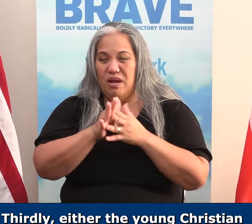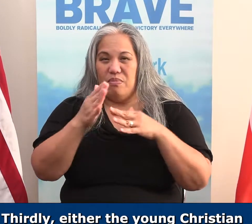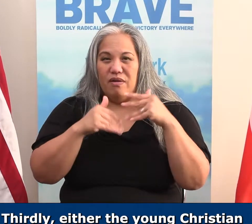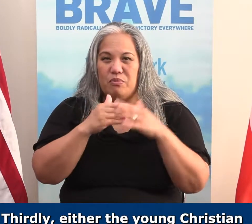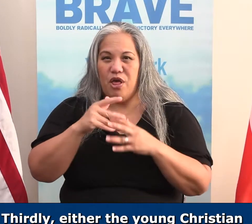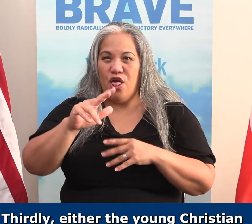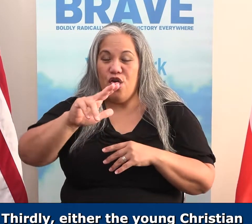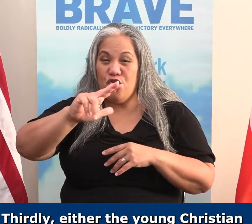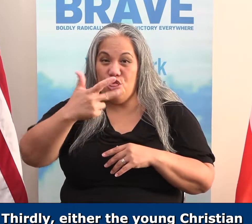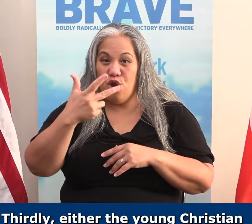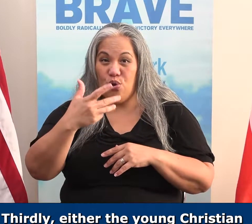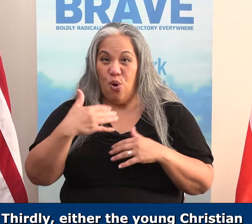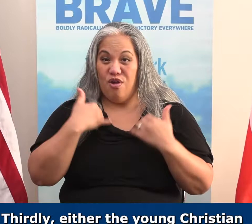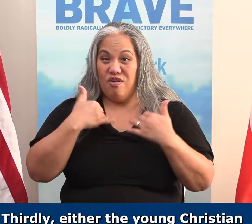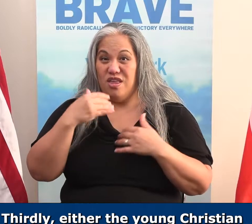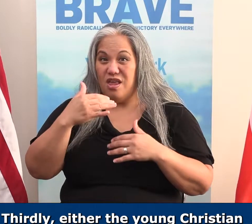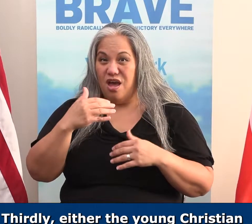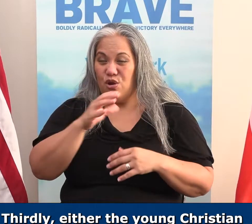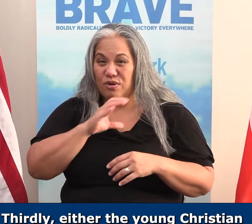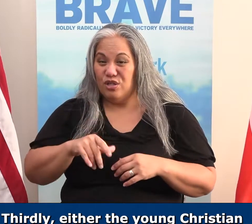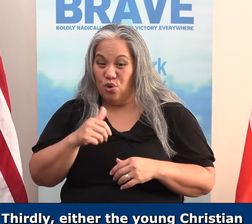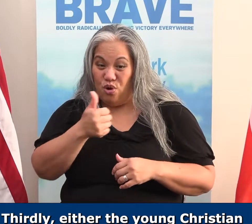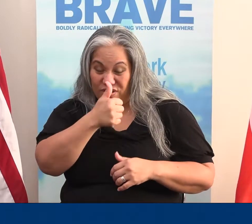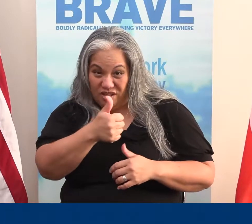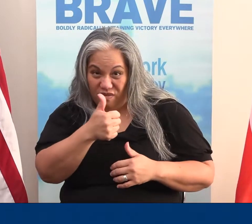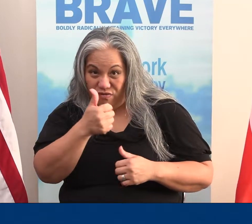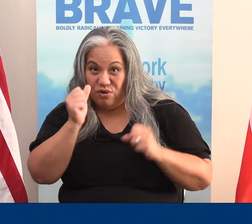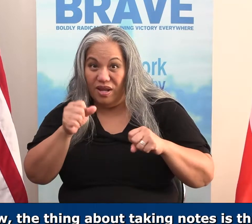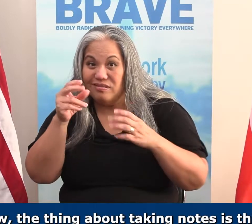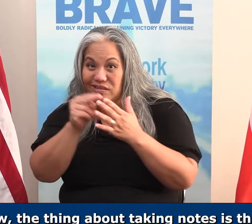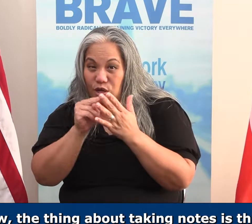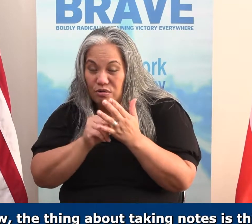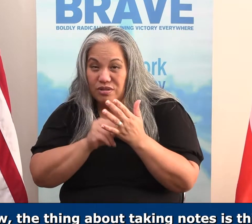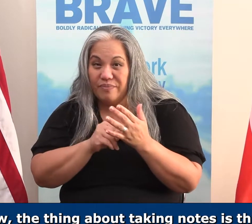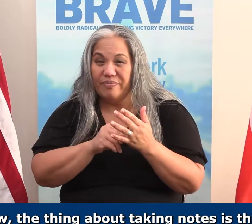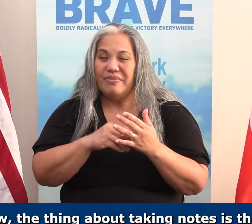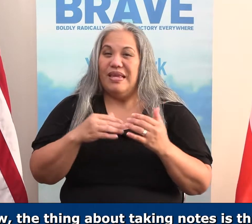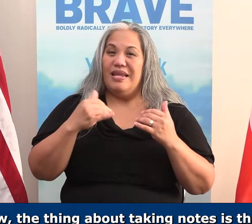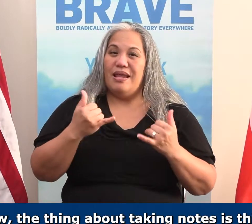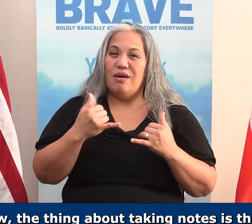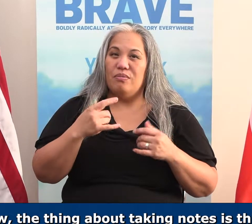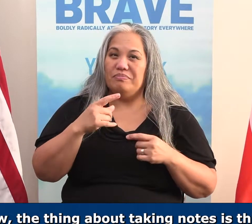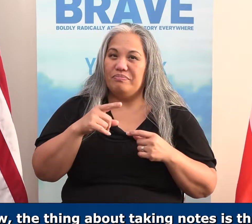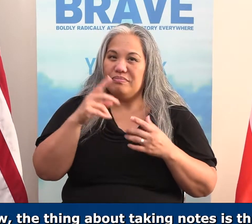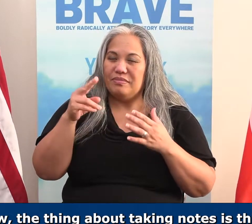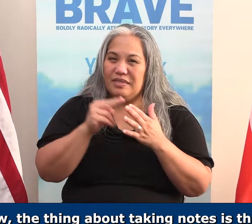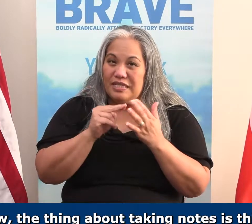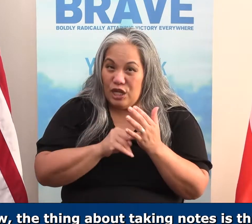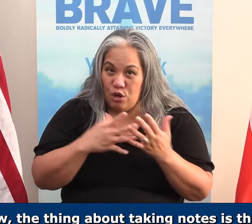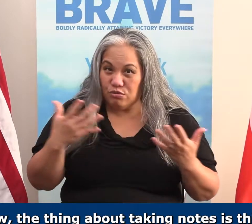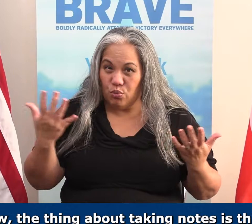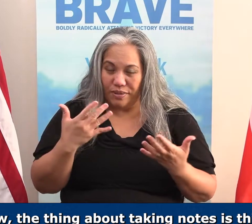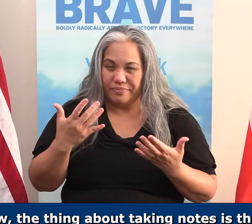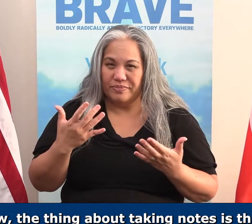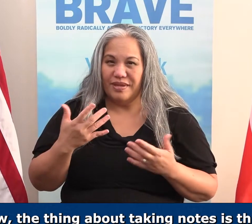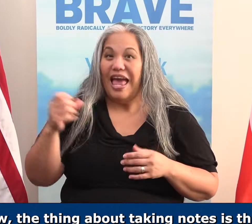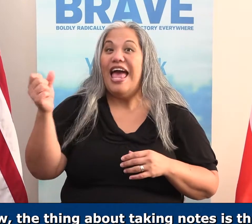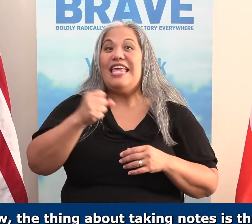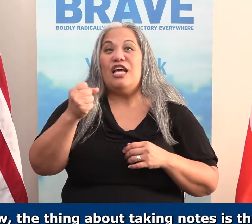the young Christian or you take notes. Now, the thing about taking notes is this. Yes,